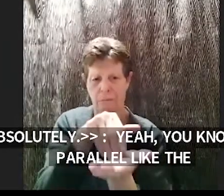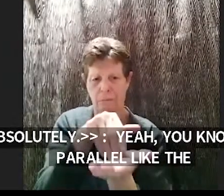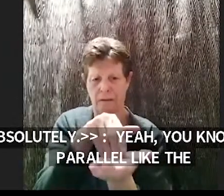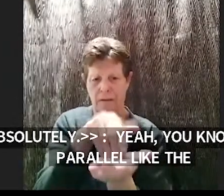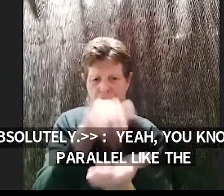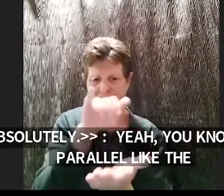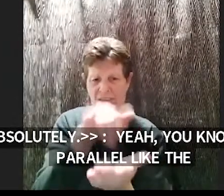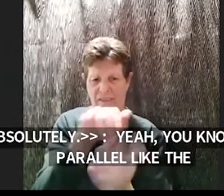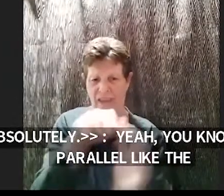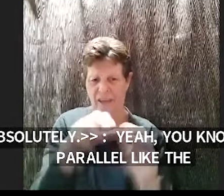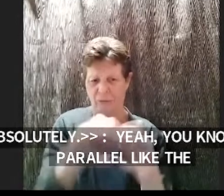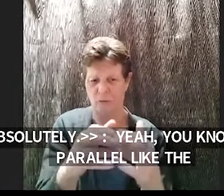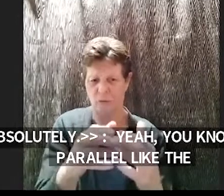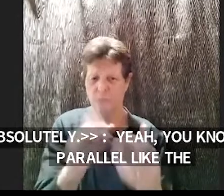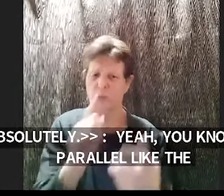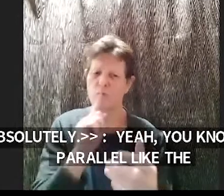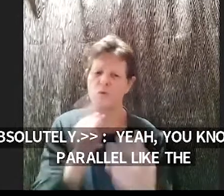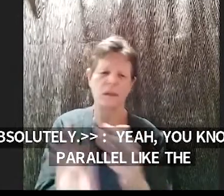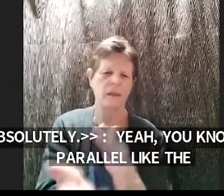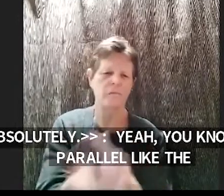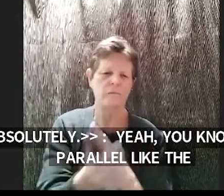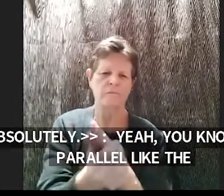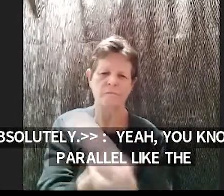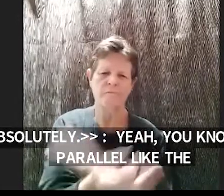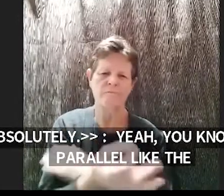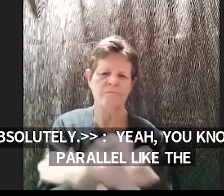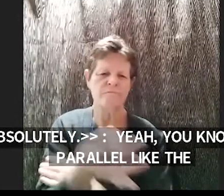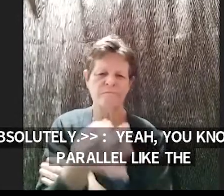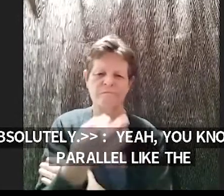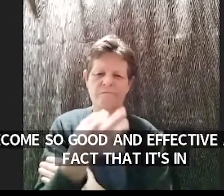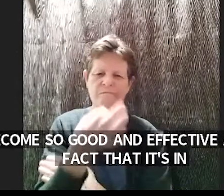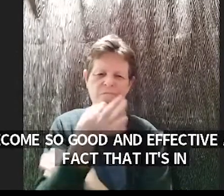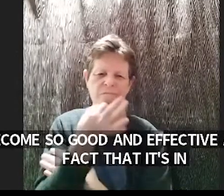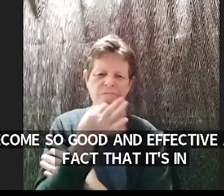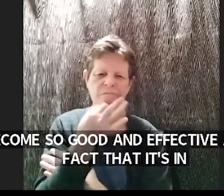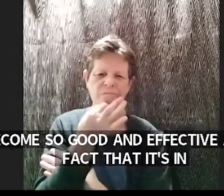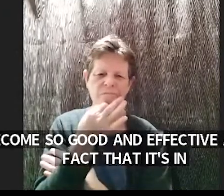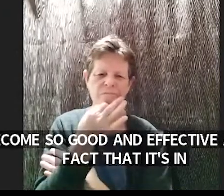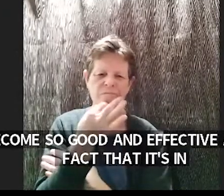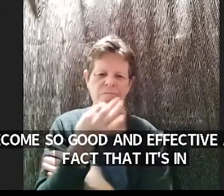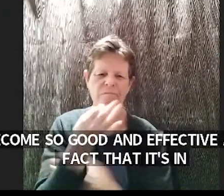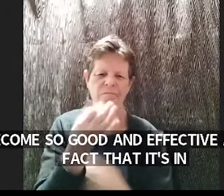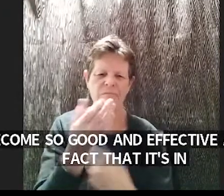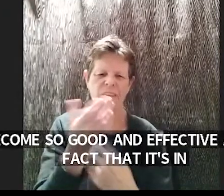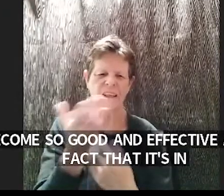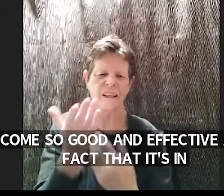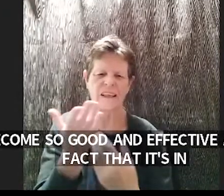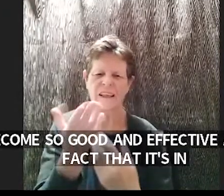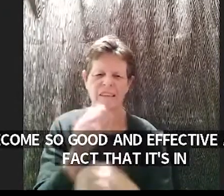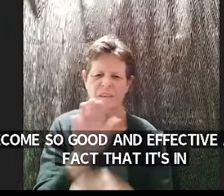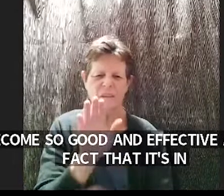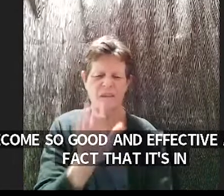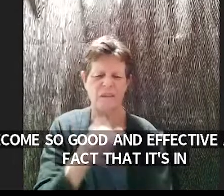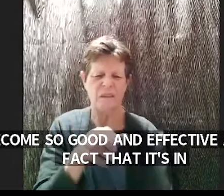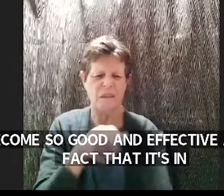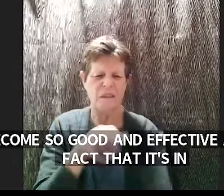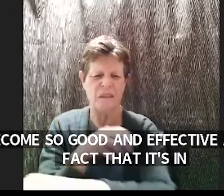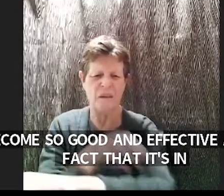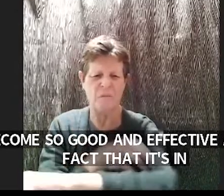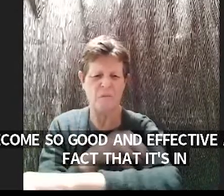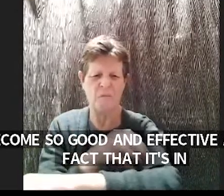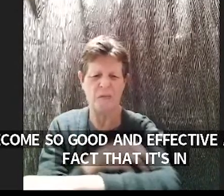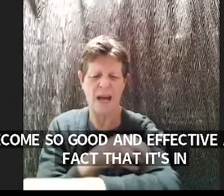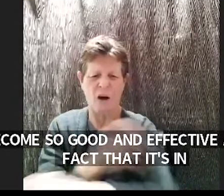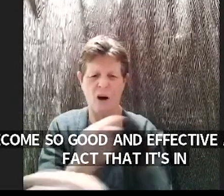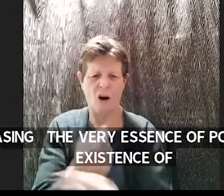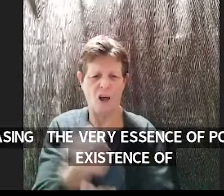erasing the fact that it's in charge erasing the very essence of power the very existence of power in all these equations